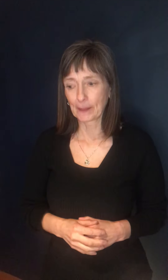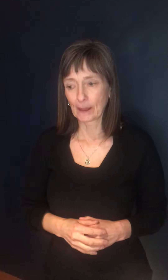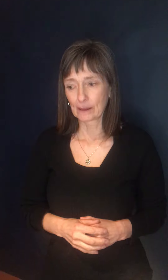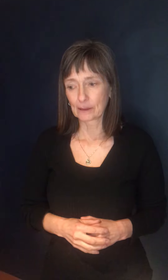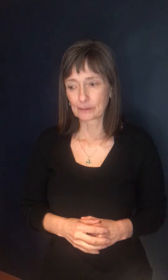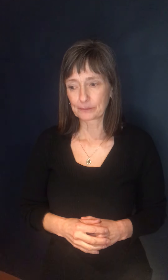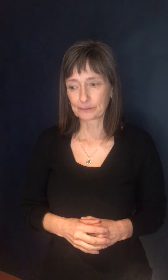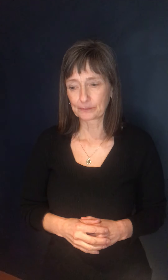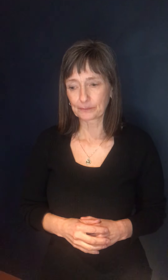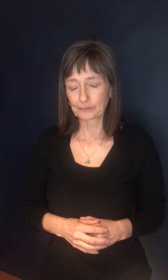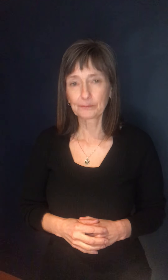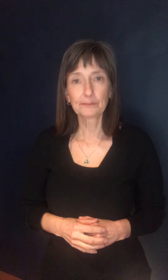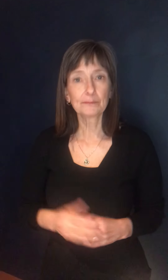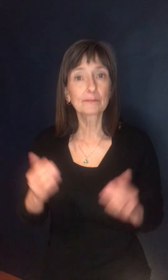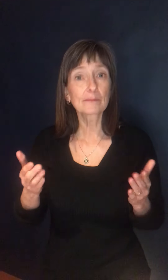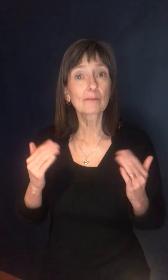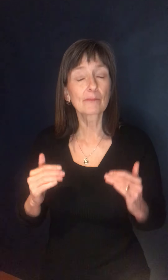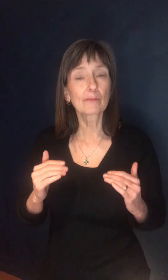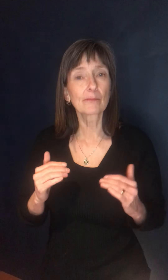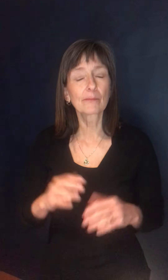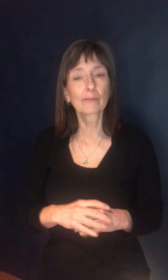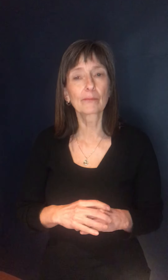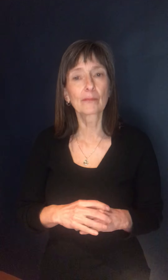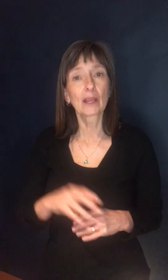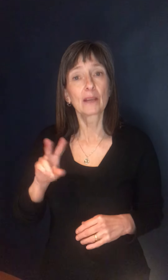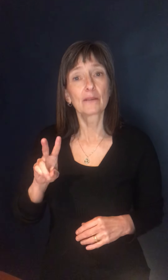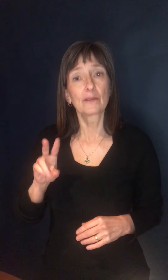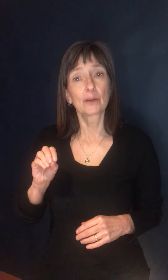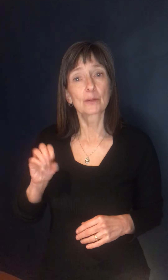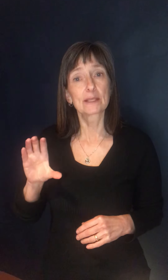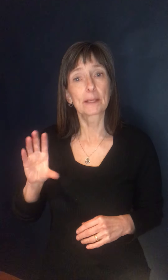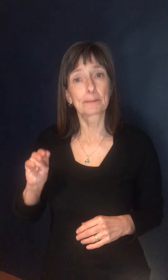Our next questions are from Richard Duggan with BOCM. Please go ahead.